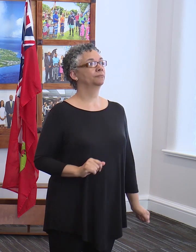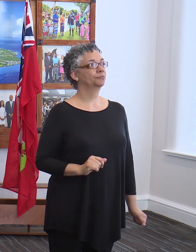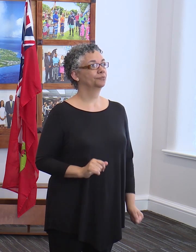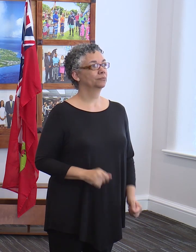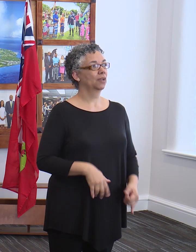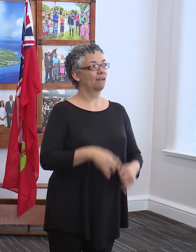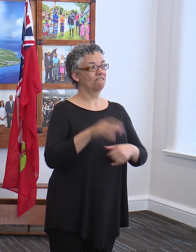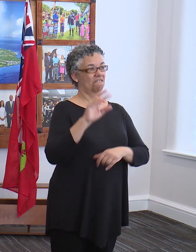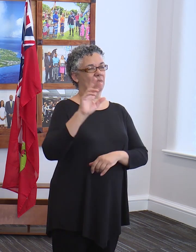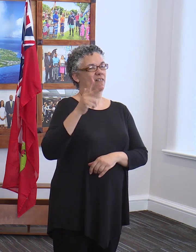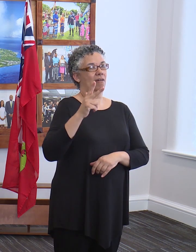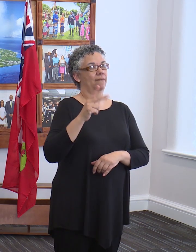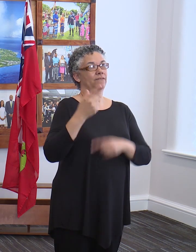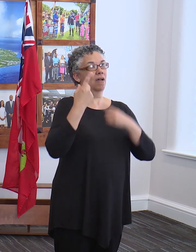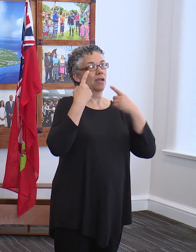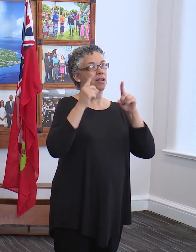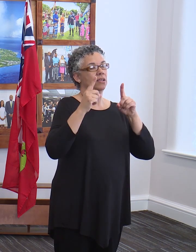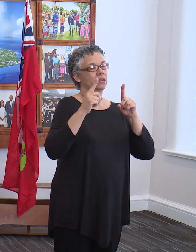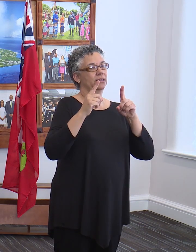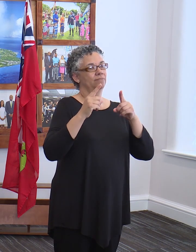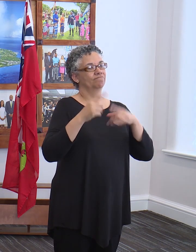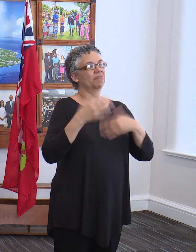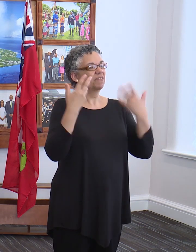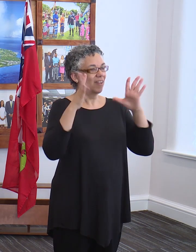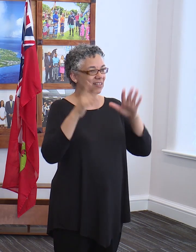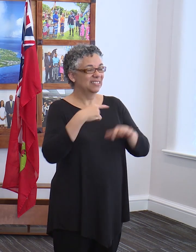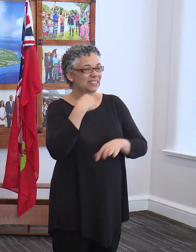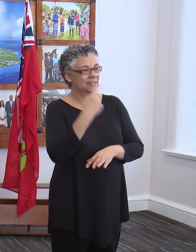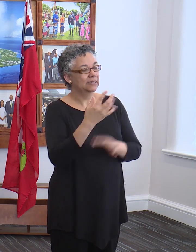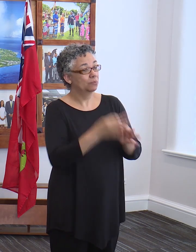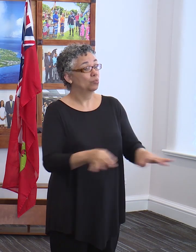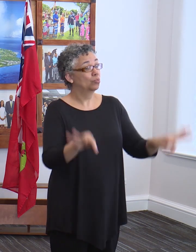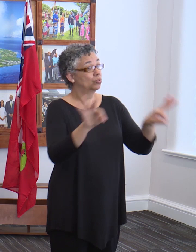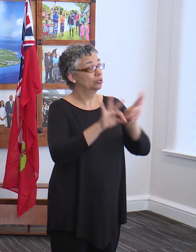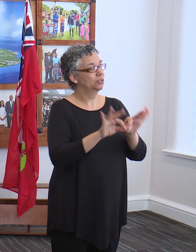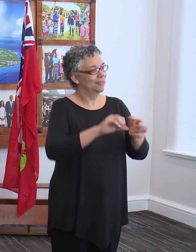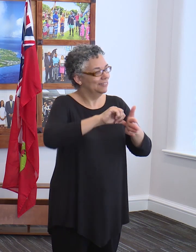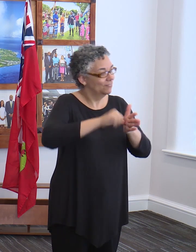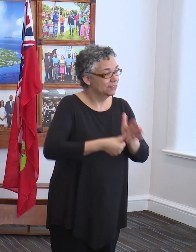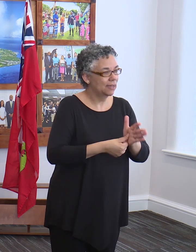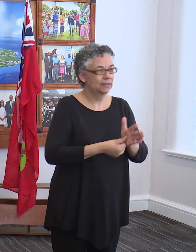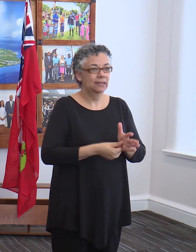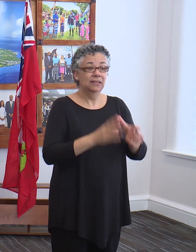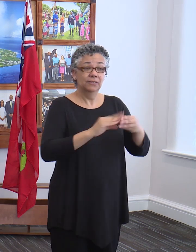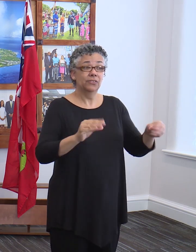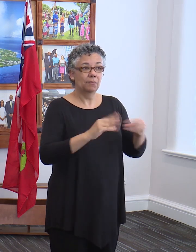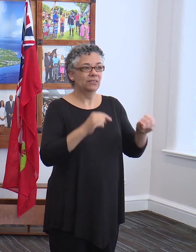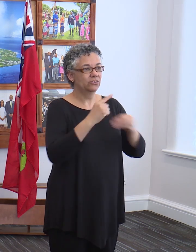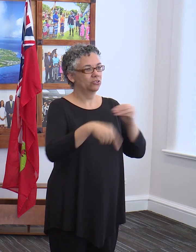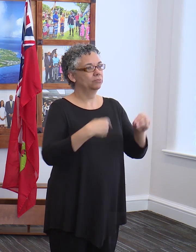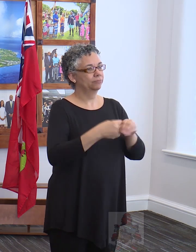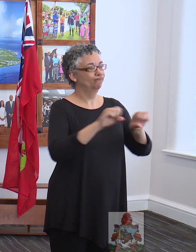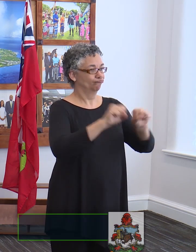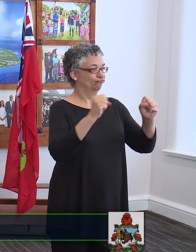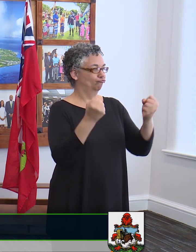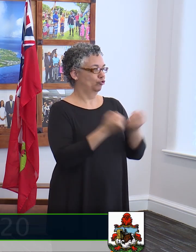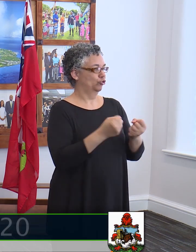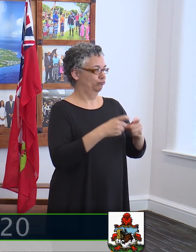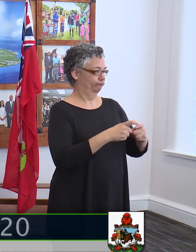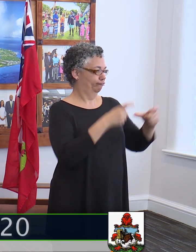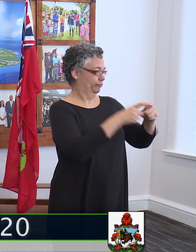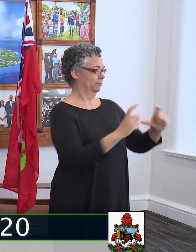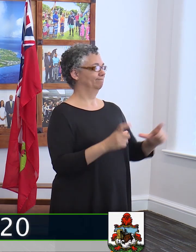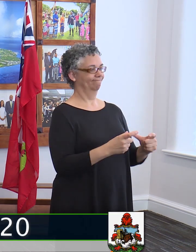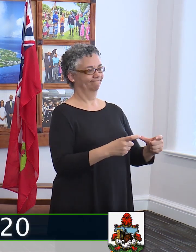Finally, it is important to reemphasize the important messages from the Ministry of Health regarding social distancing and self